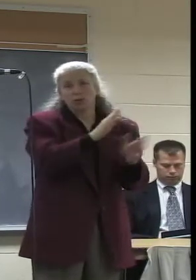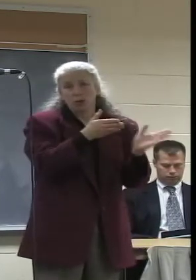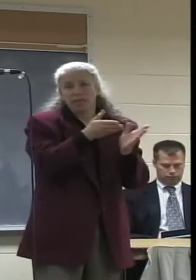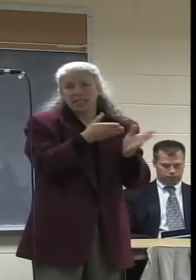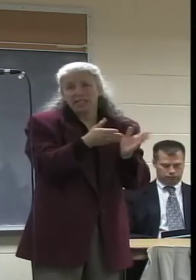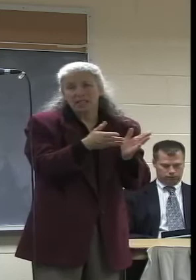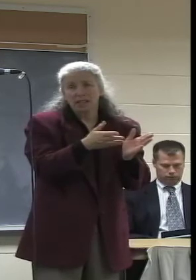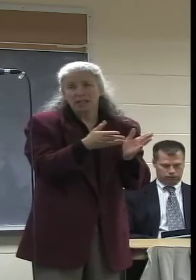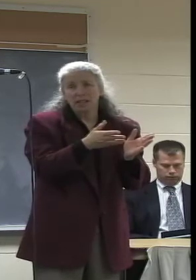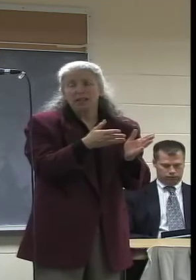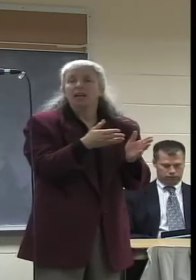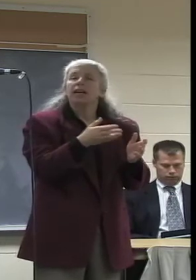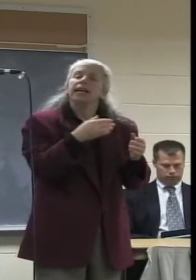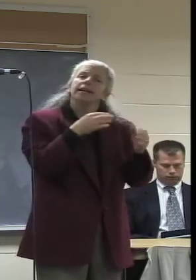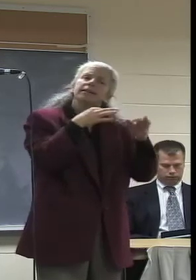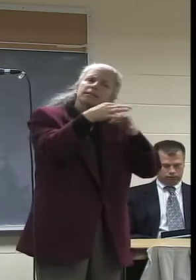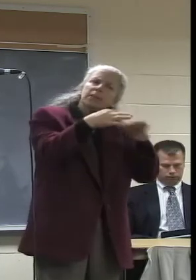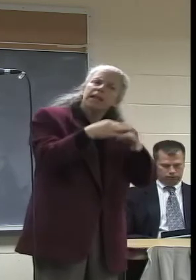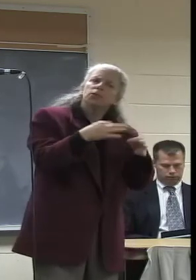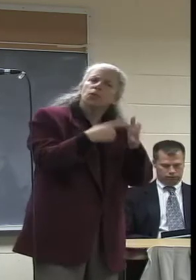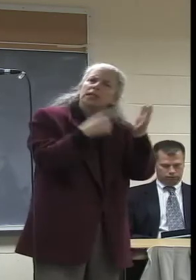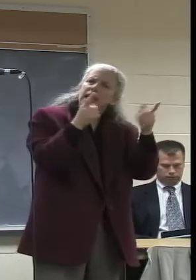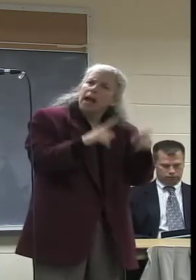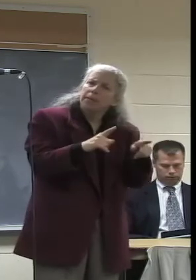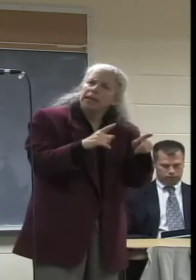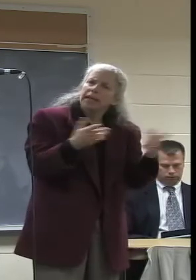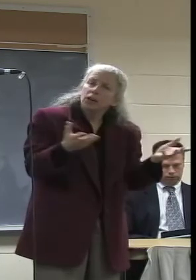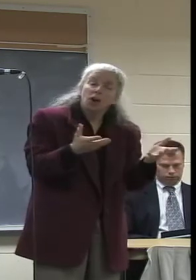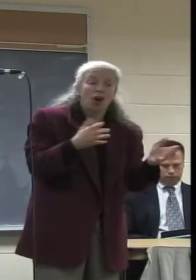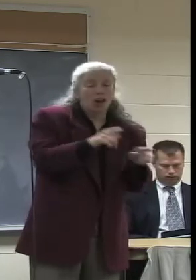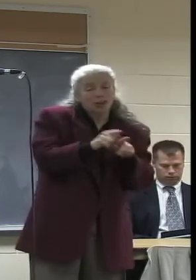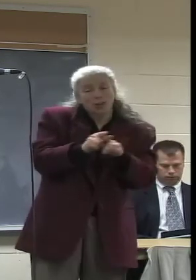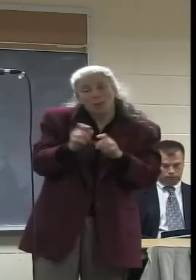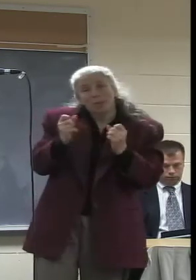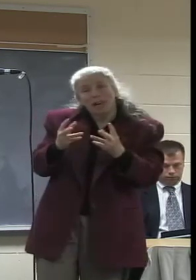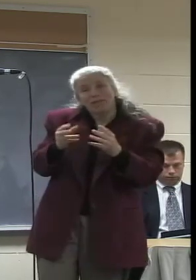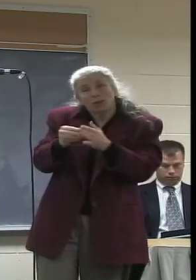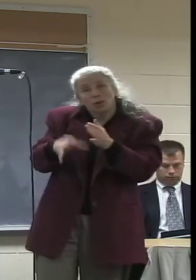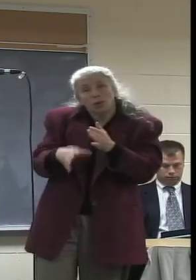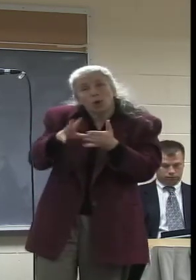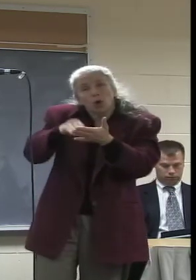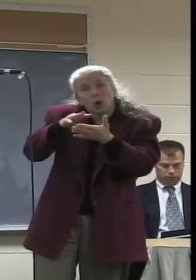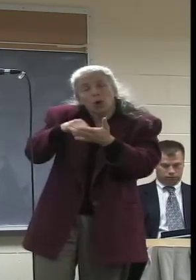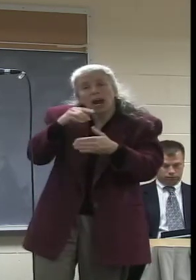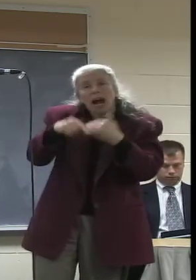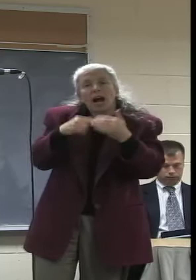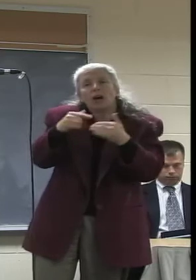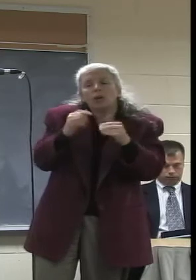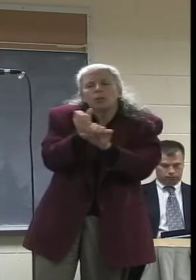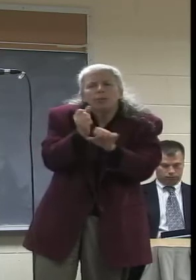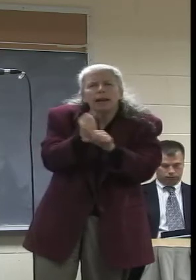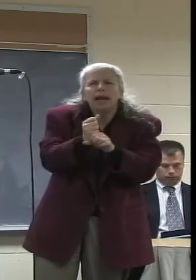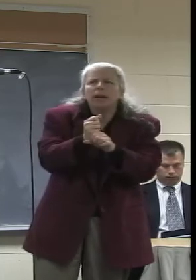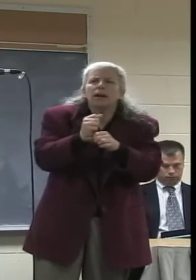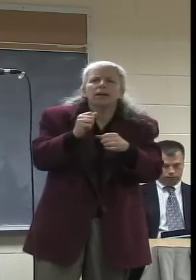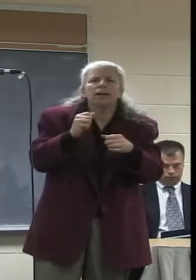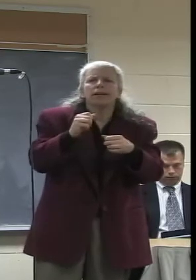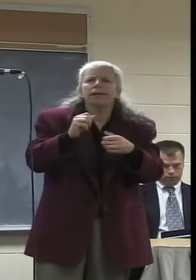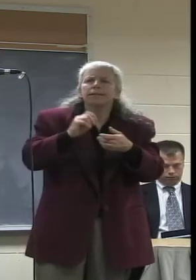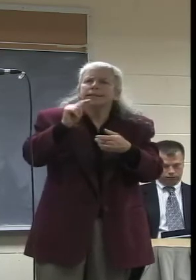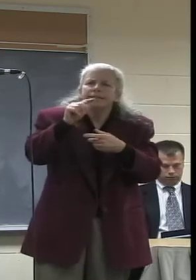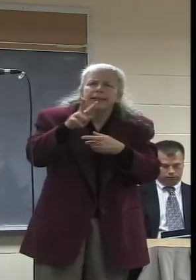backyards, offering production, editing, and journalism trainings, and giving local media makers access to high quality equipment.